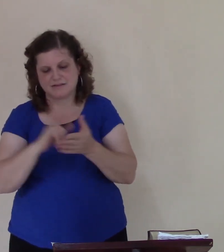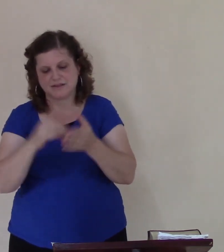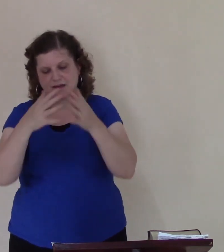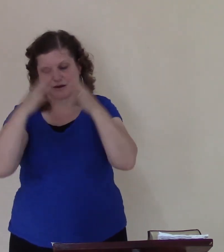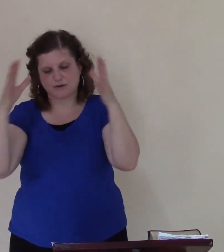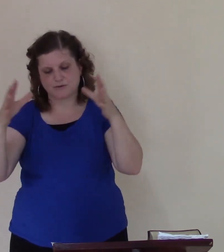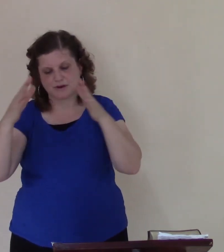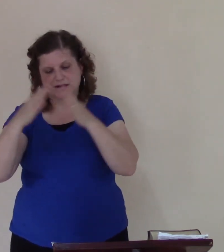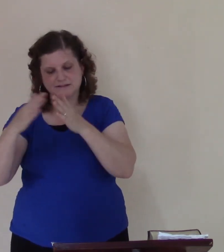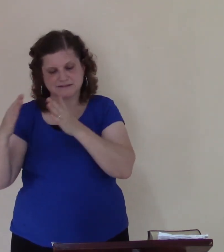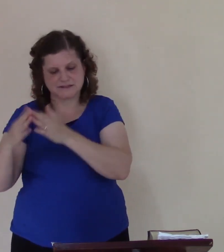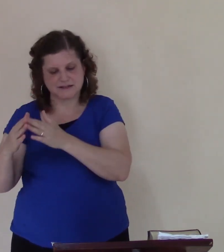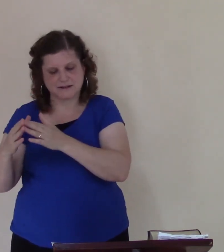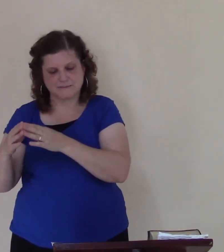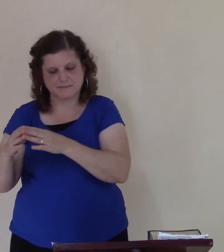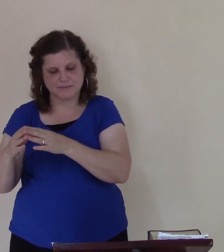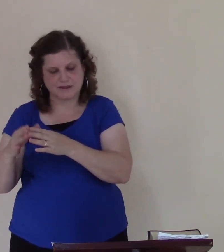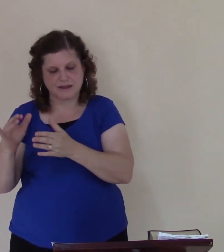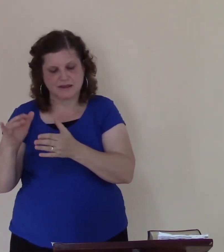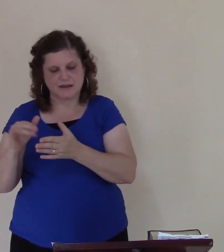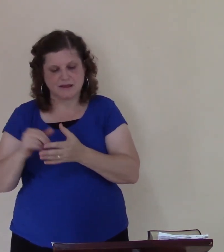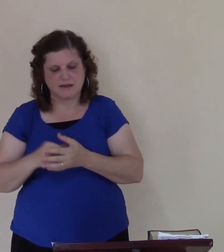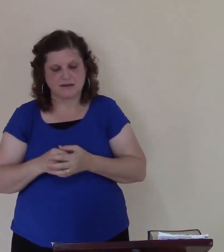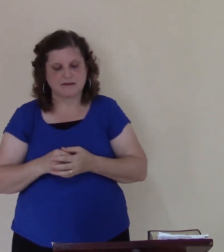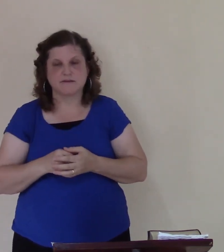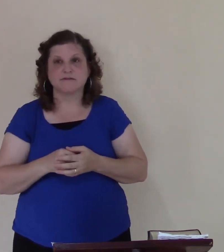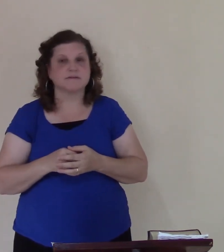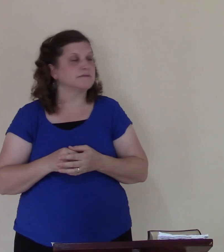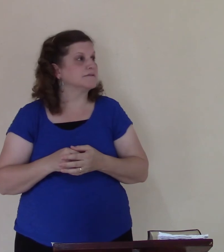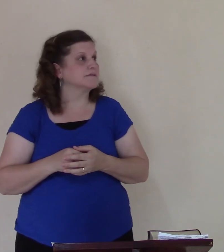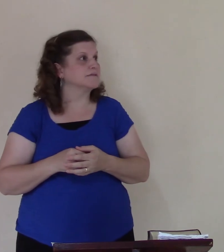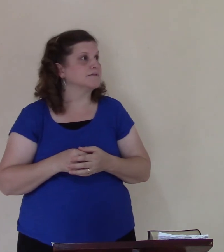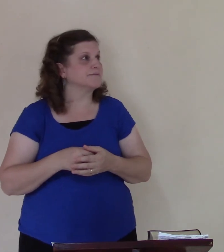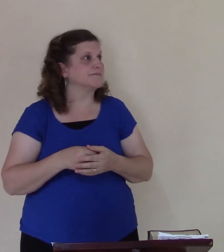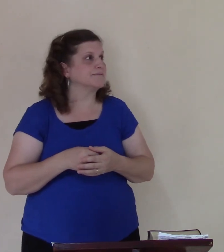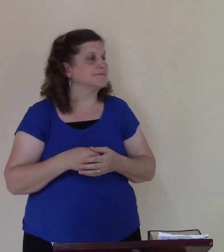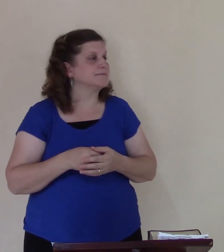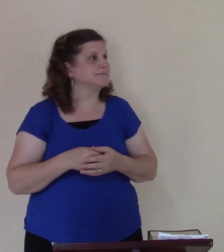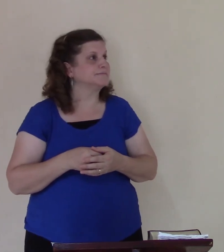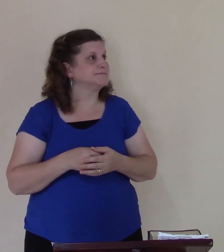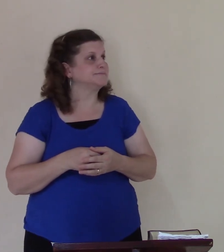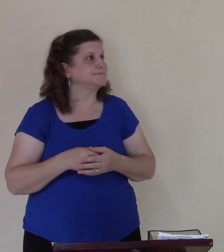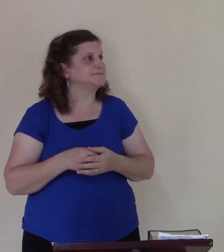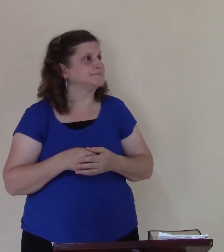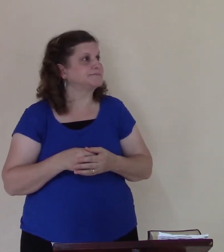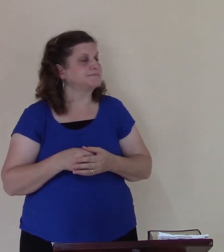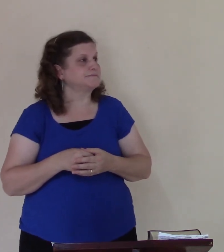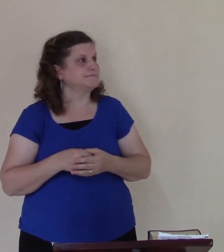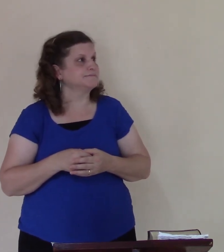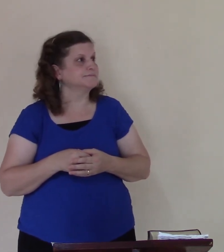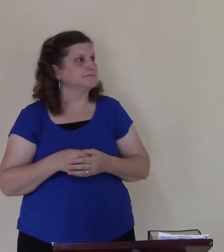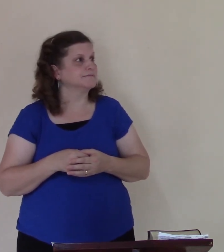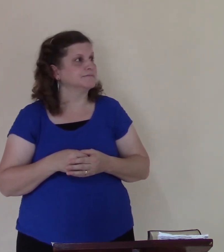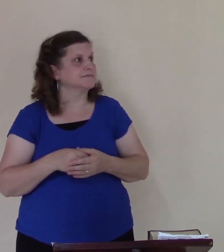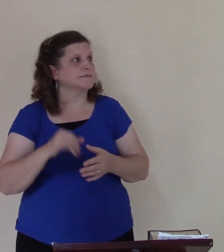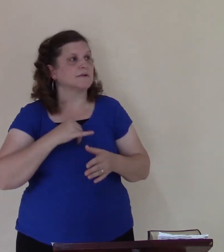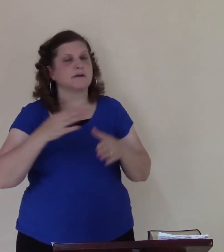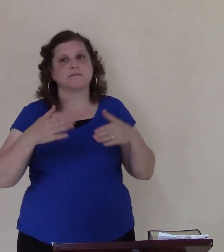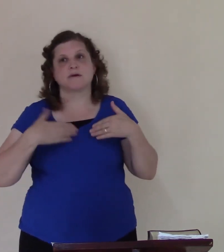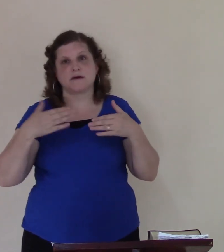could not none of us okay I God is God and I